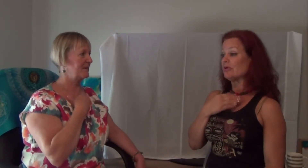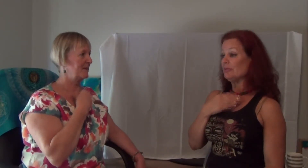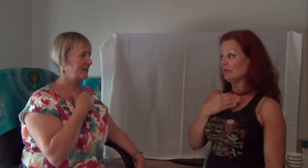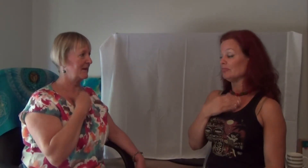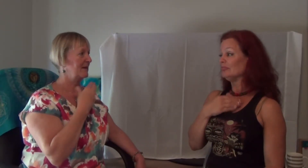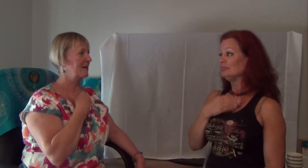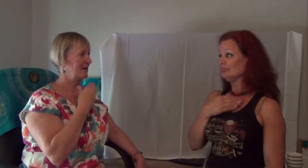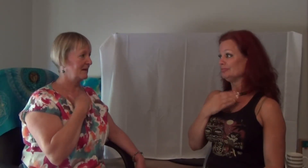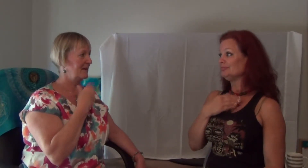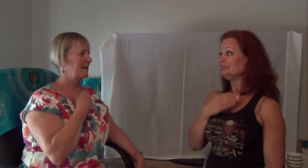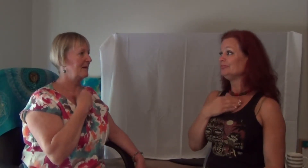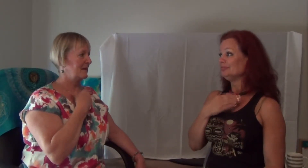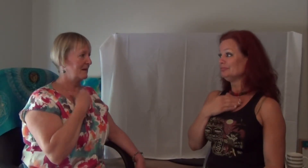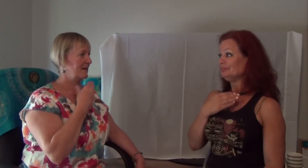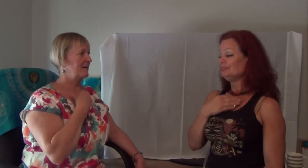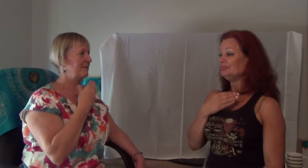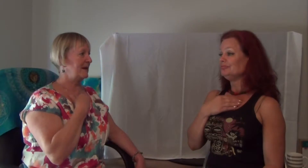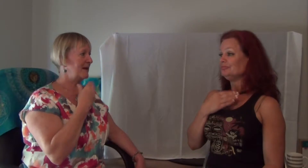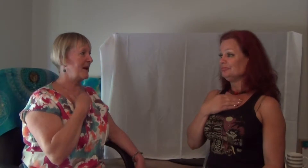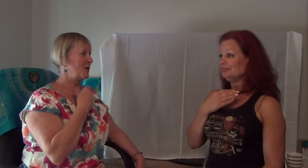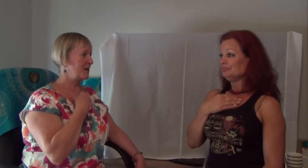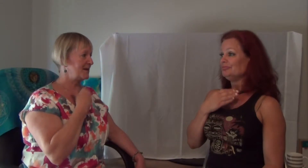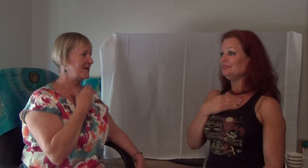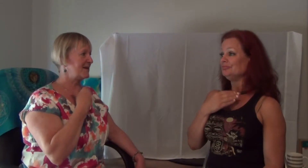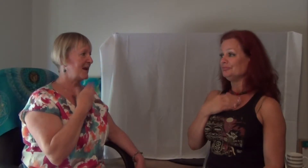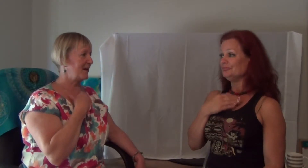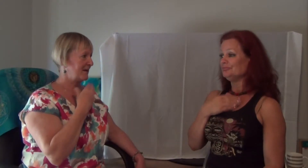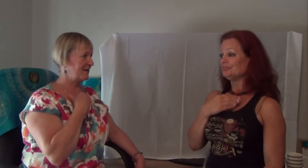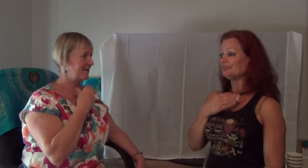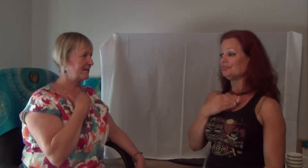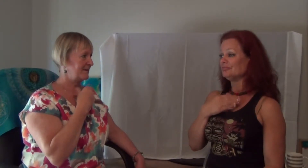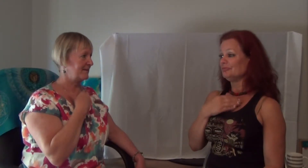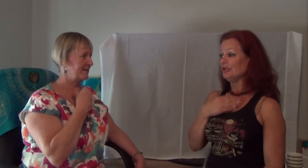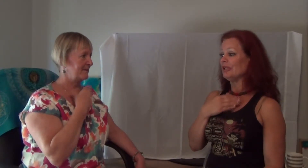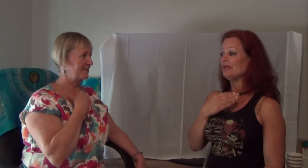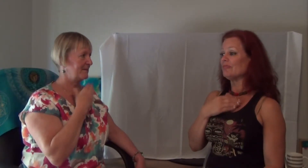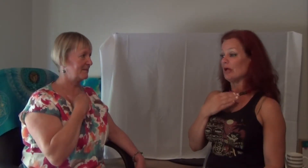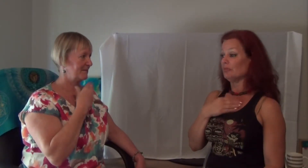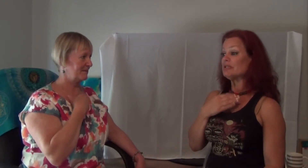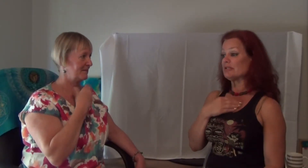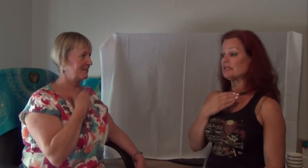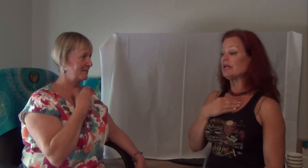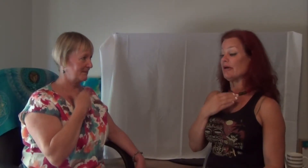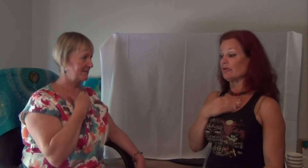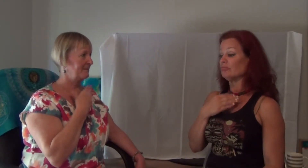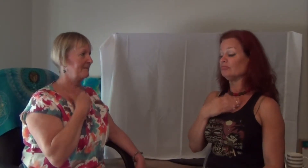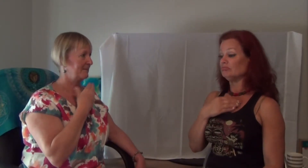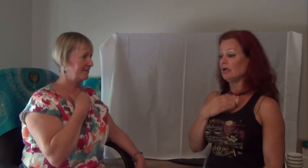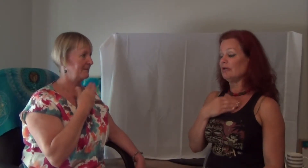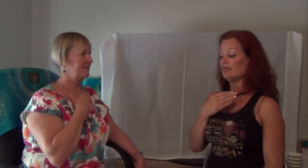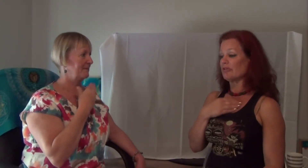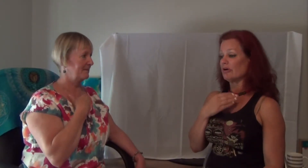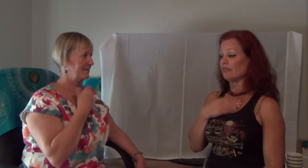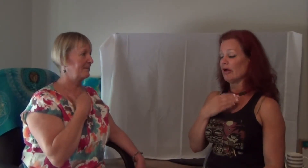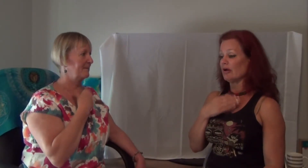screaming. Feeling the helplessness together. Feeling the helplessness together. Have ever thought of that?